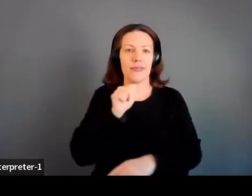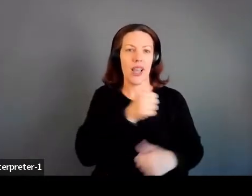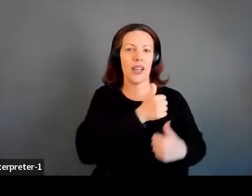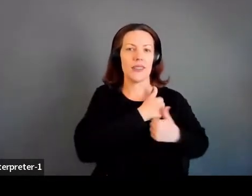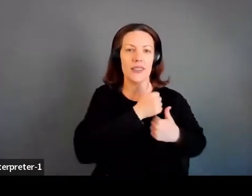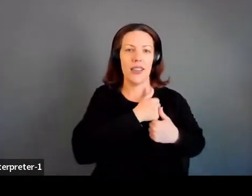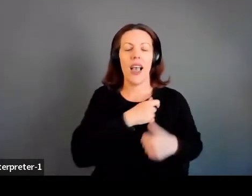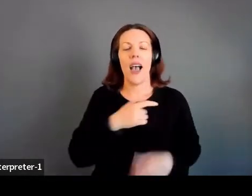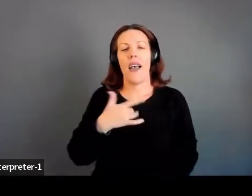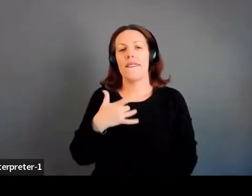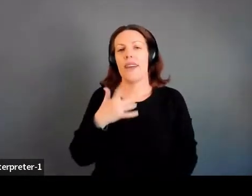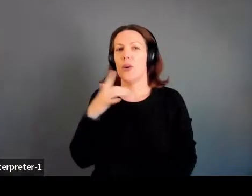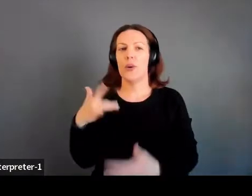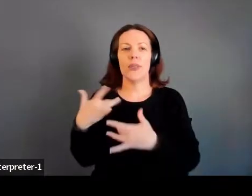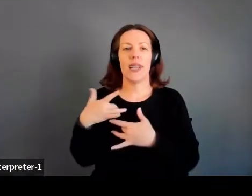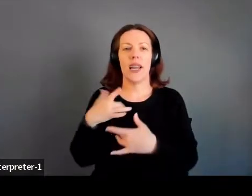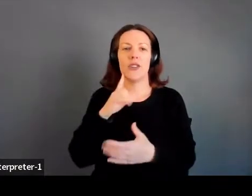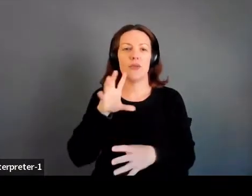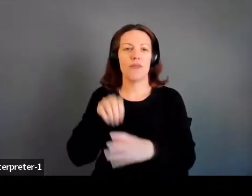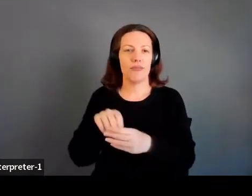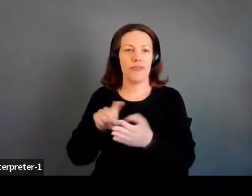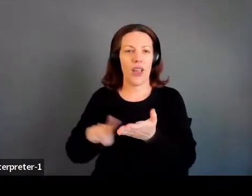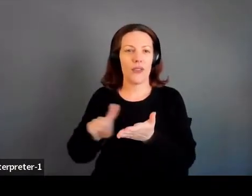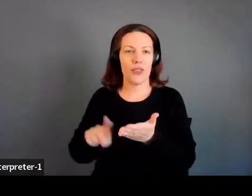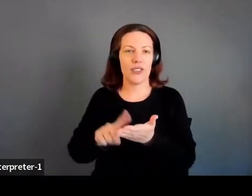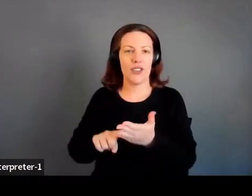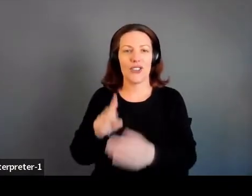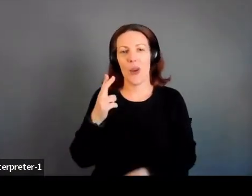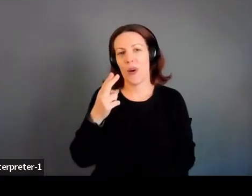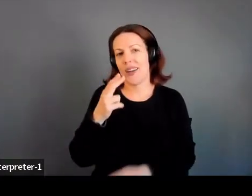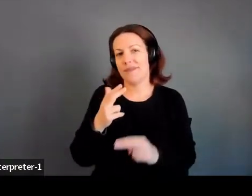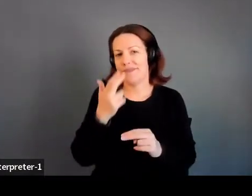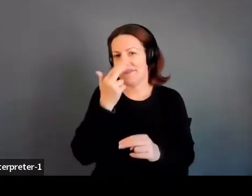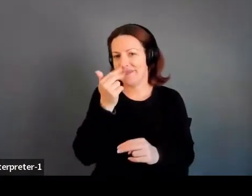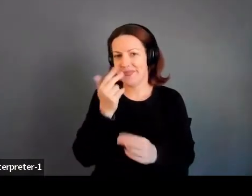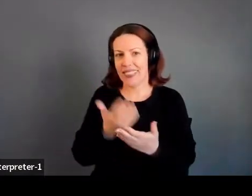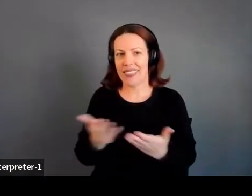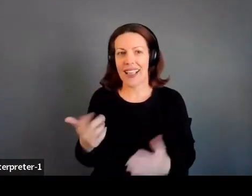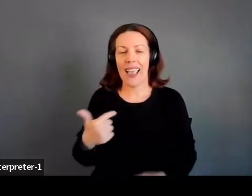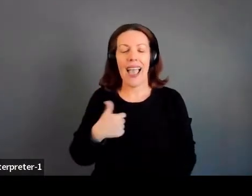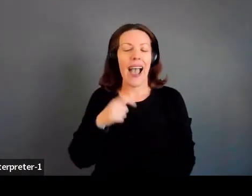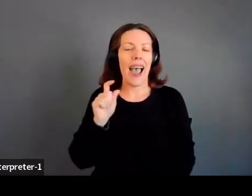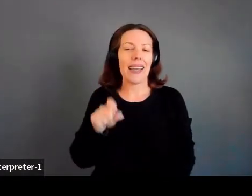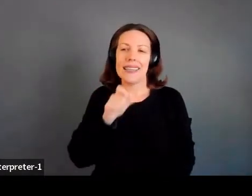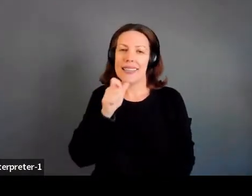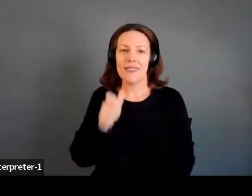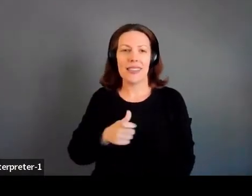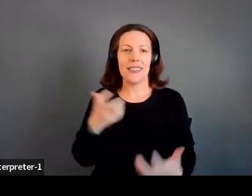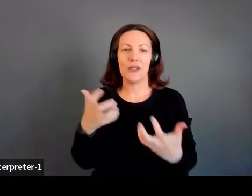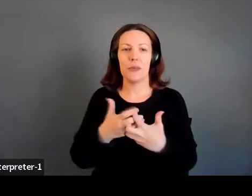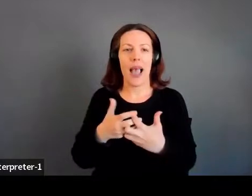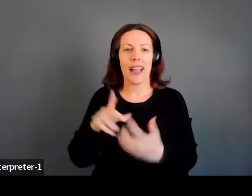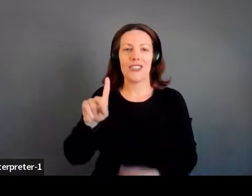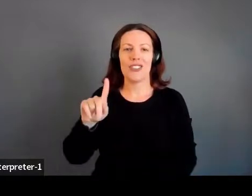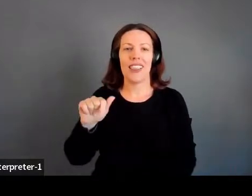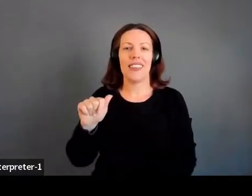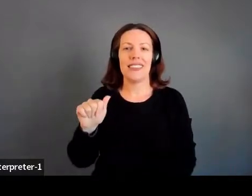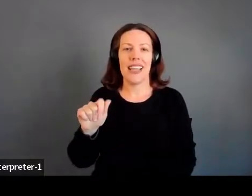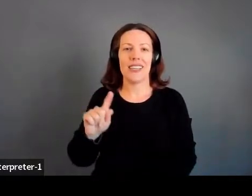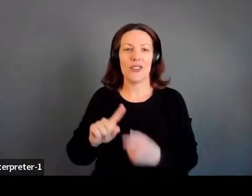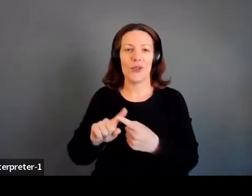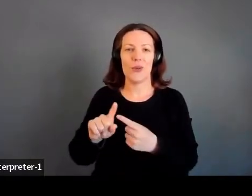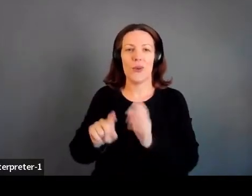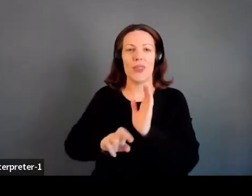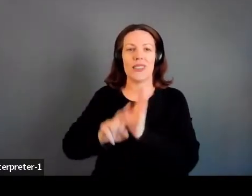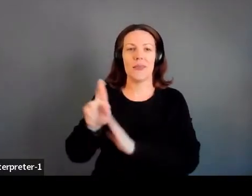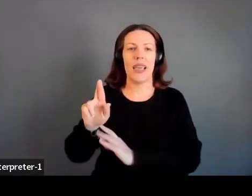something I was really excited to contribute to. And, you know, one quick funny thing is I didn't even need to match up the data to the, you know, space flight